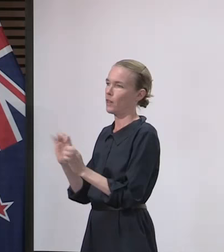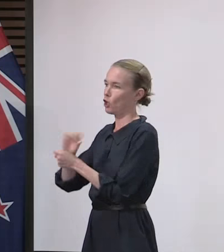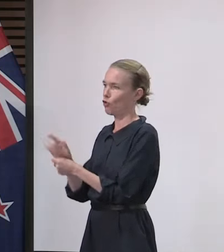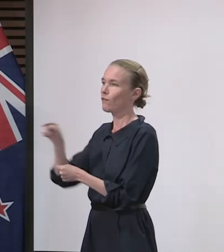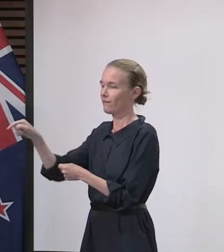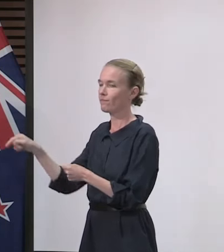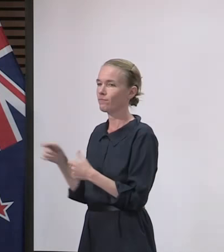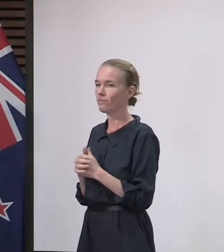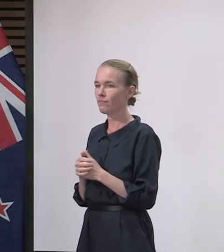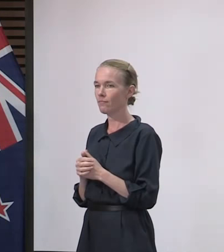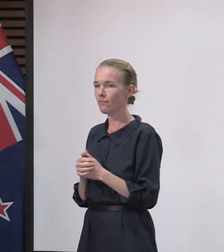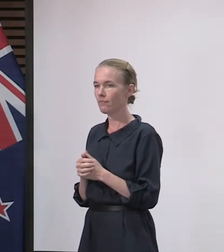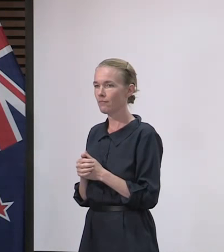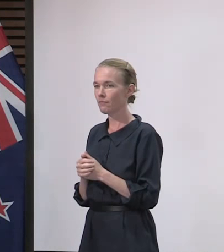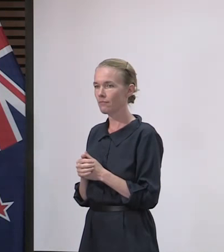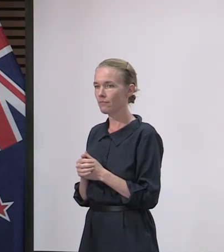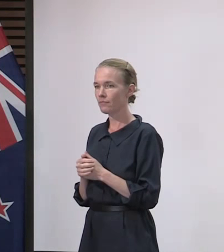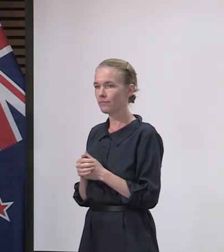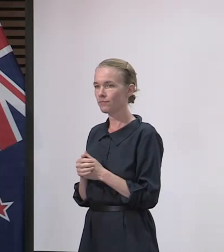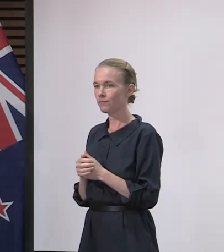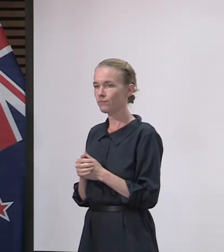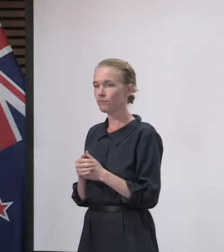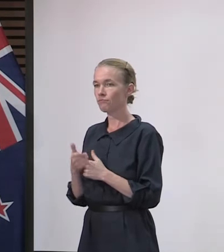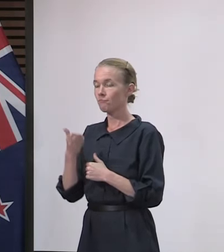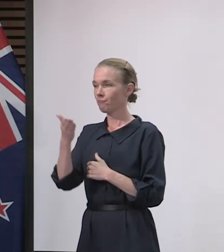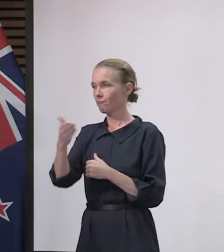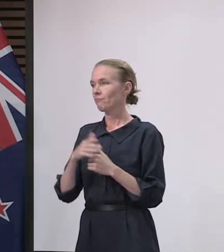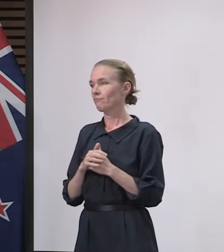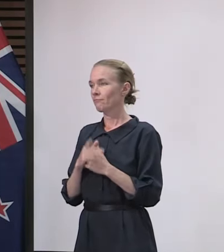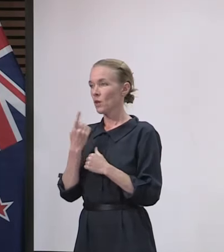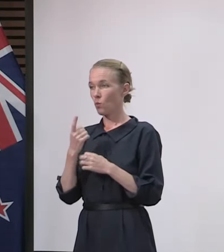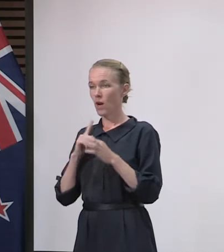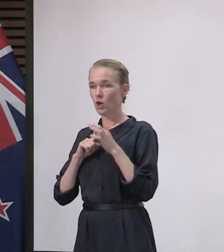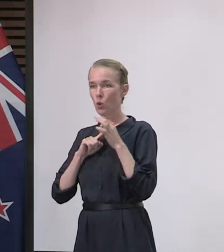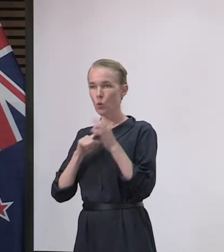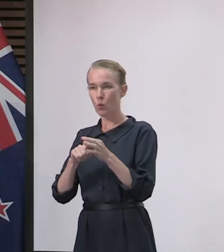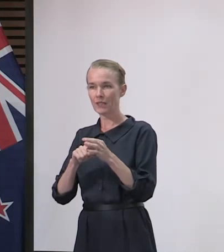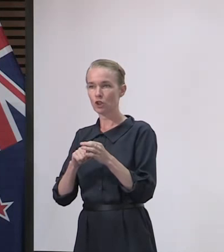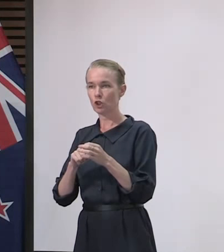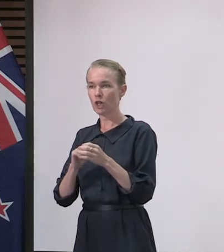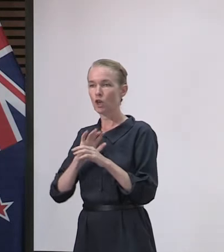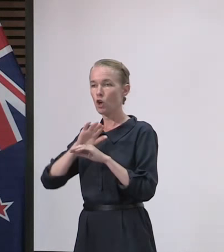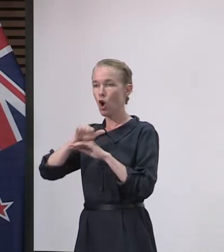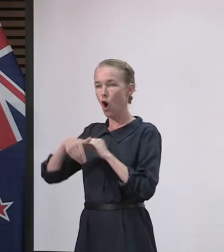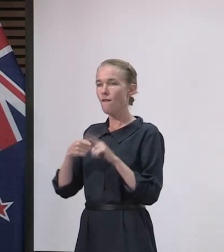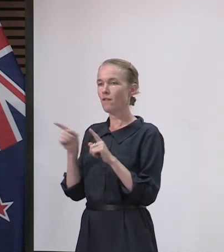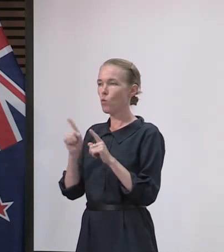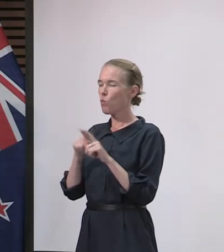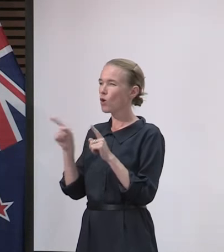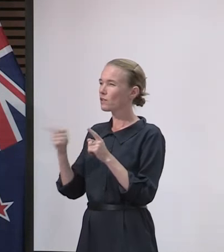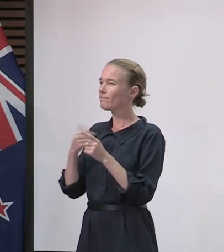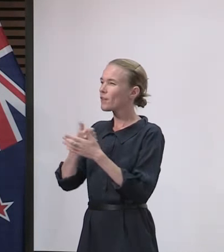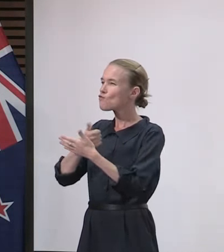That falls into the category of ongoing sentinel testing, right, that's what would categorise this. And what sort of scale are you anticipating it to be? How